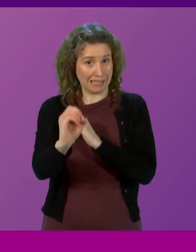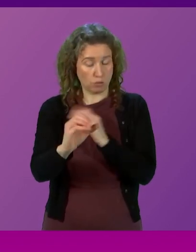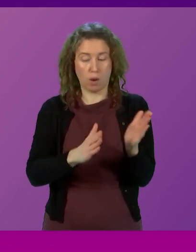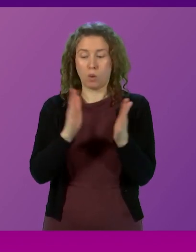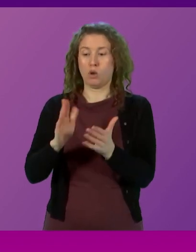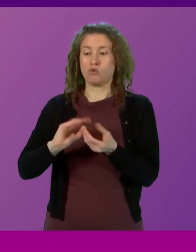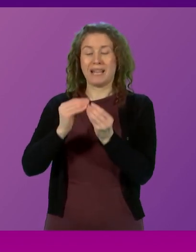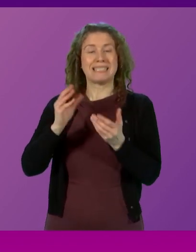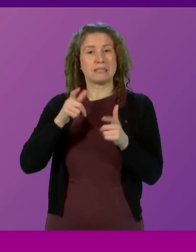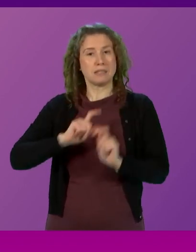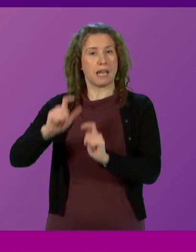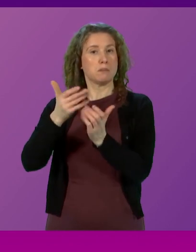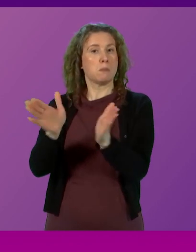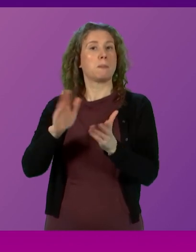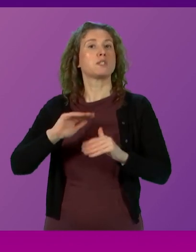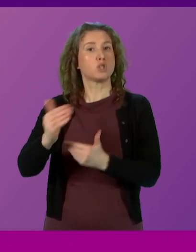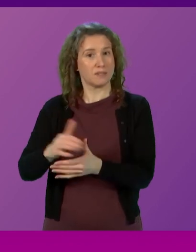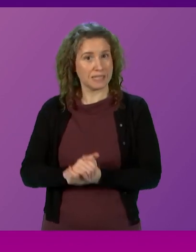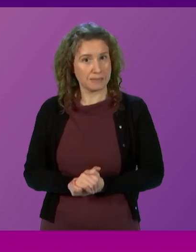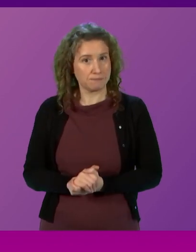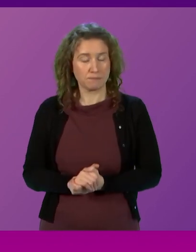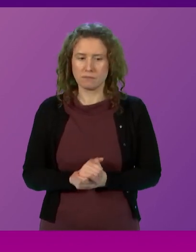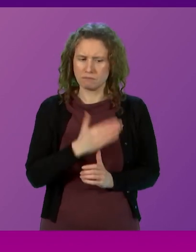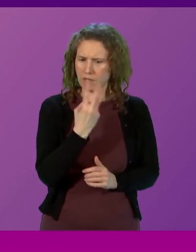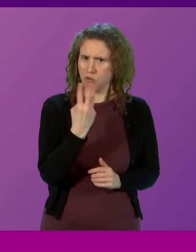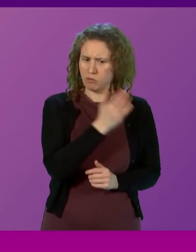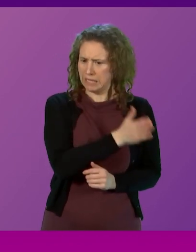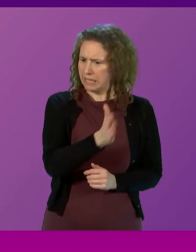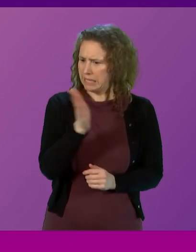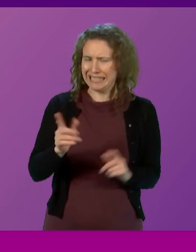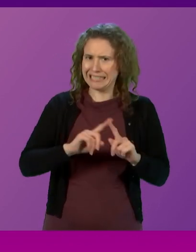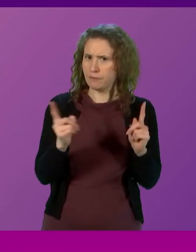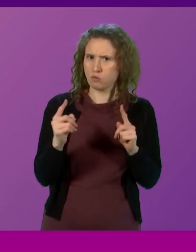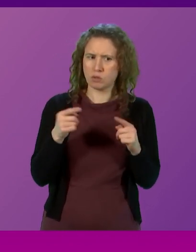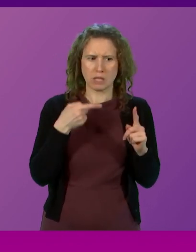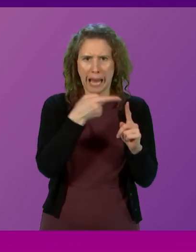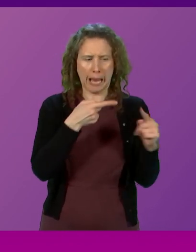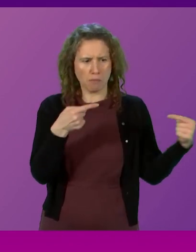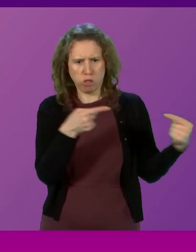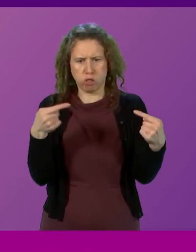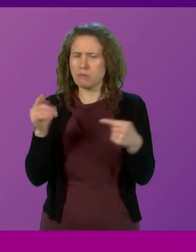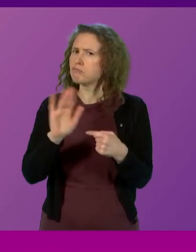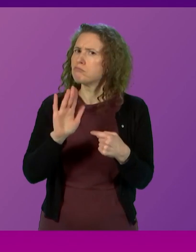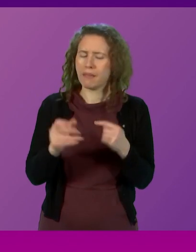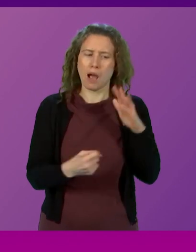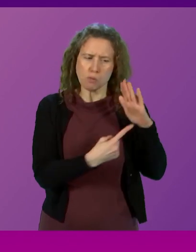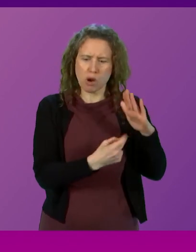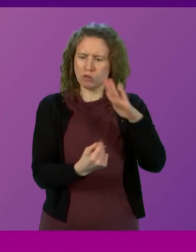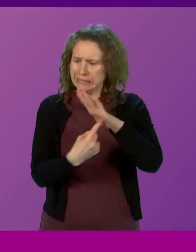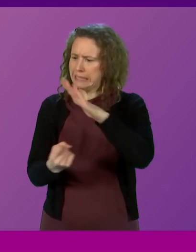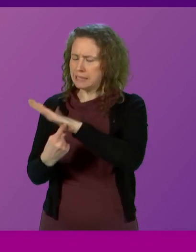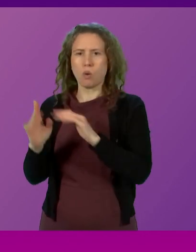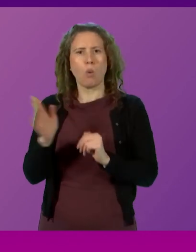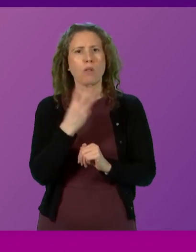public services. We do not view these as three competing objectives. We view them as priorities that are linked